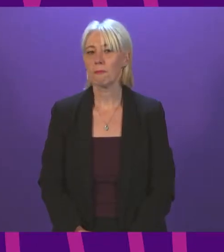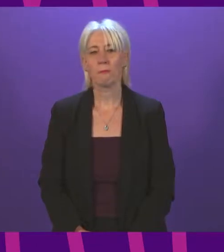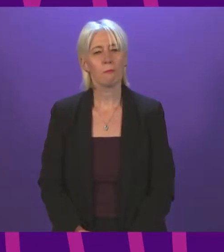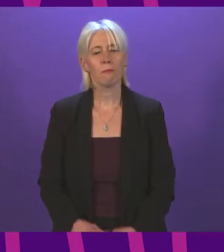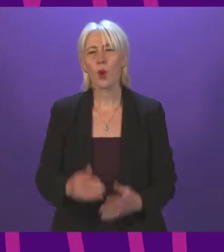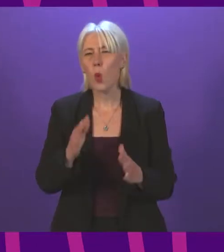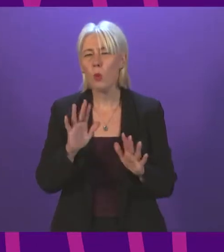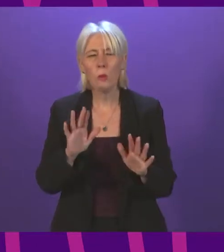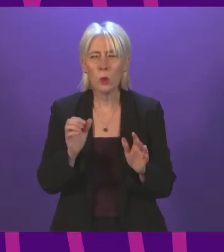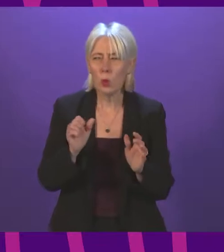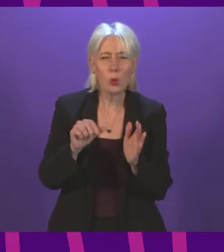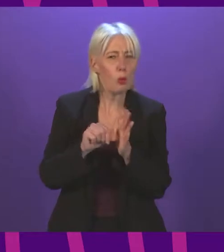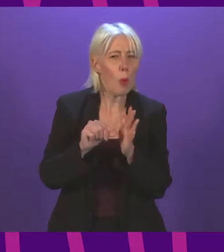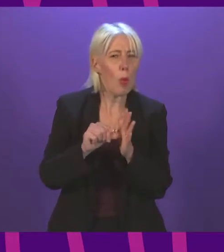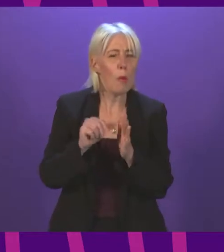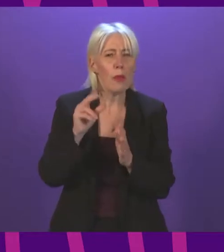Bear with us, members.